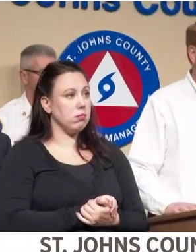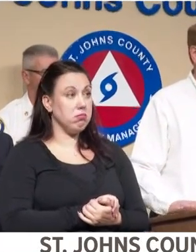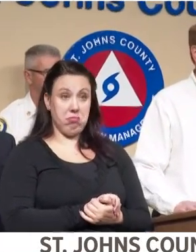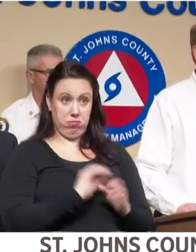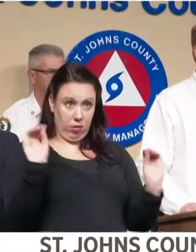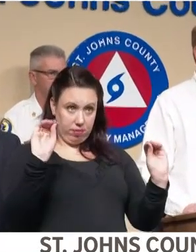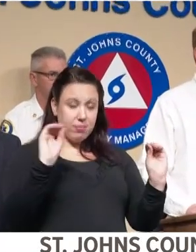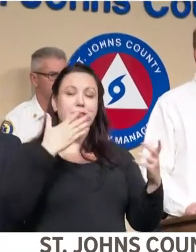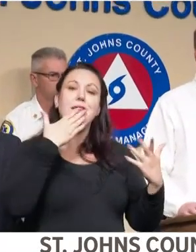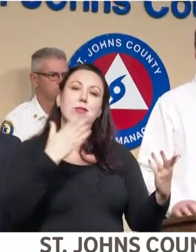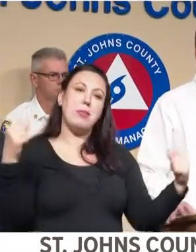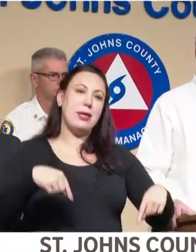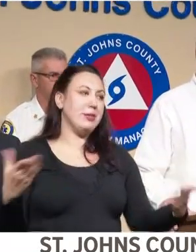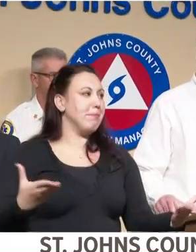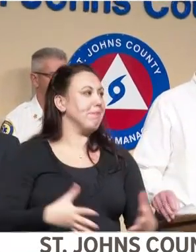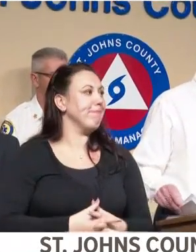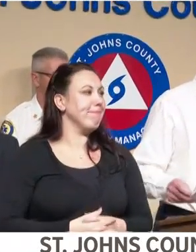If not, thanks for being here. Any other questions?